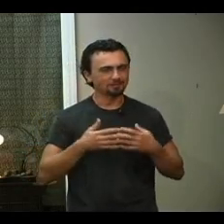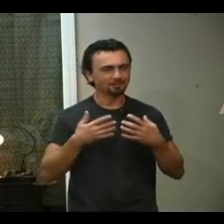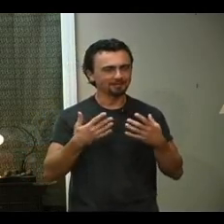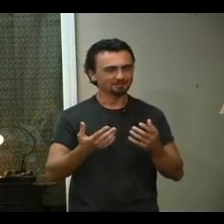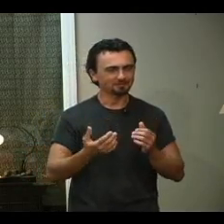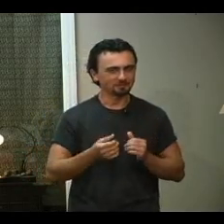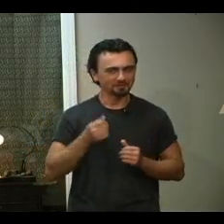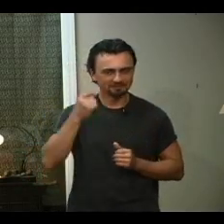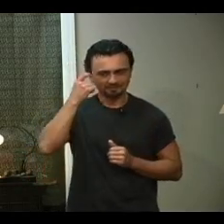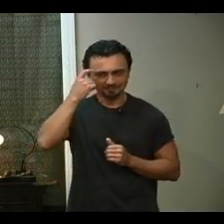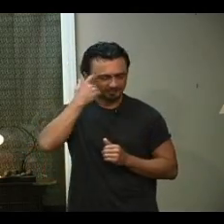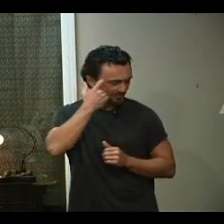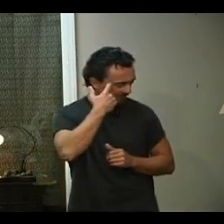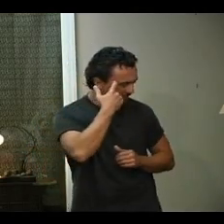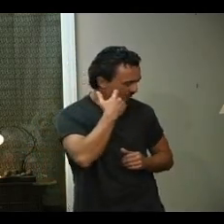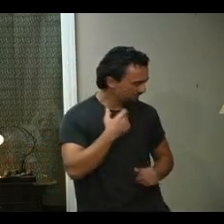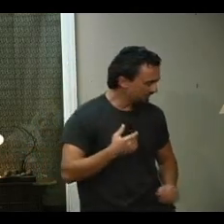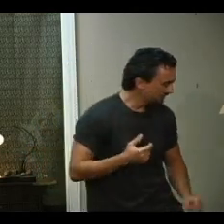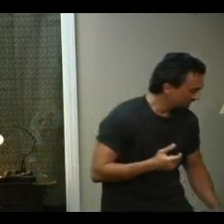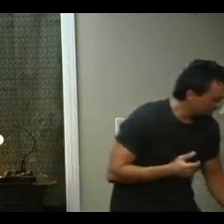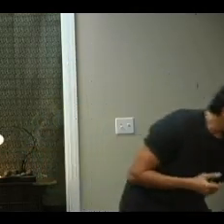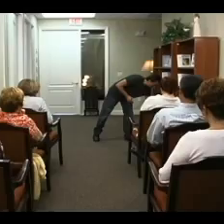all has to be positive Let me show you an example